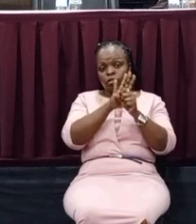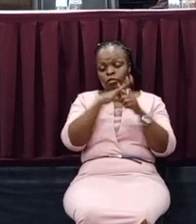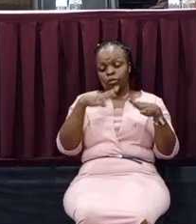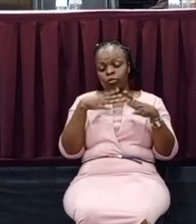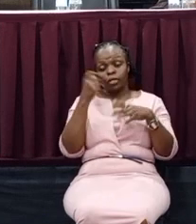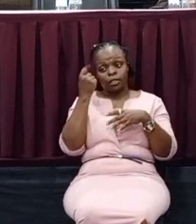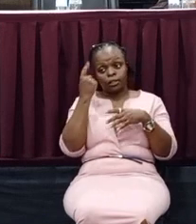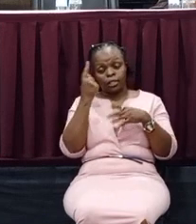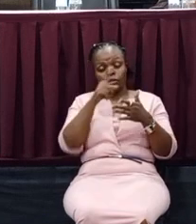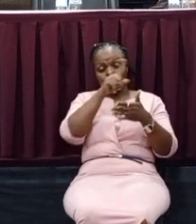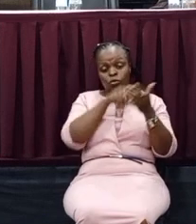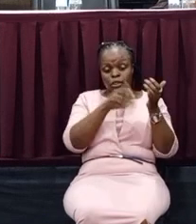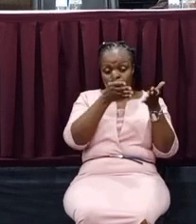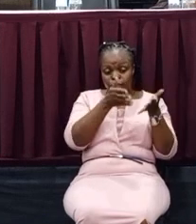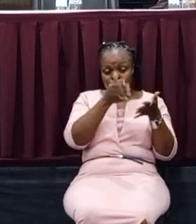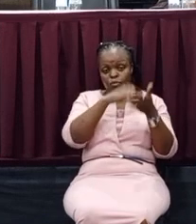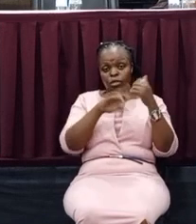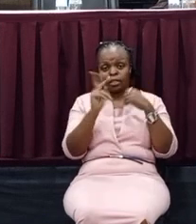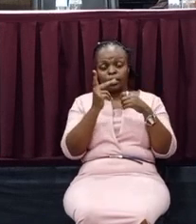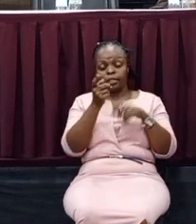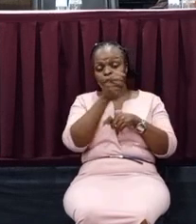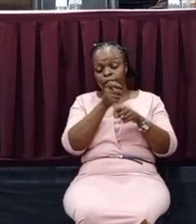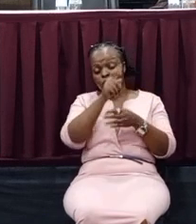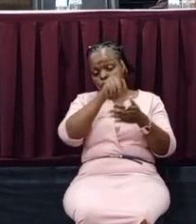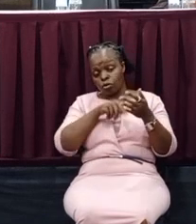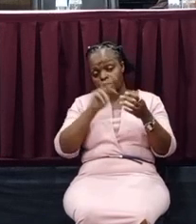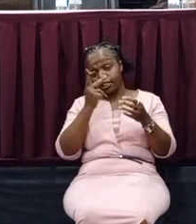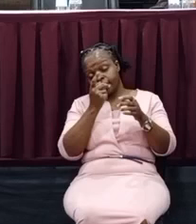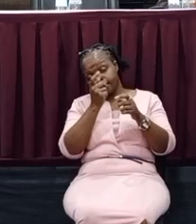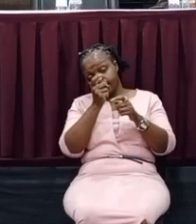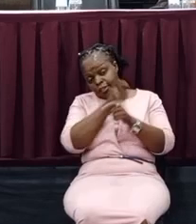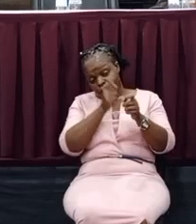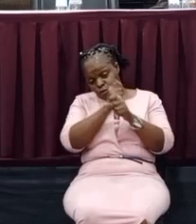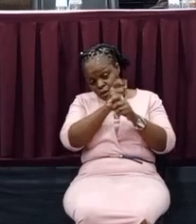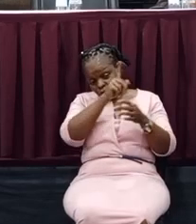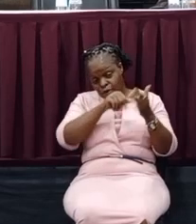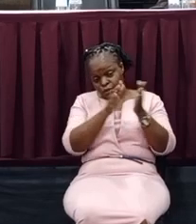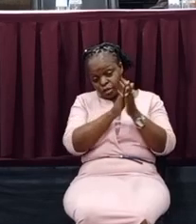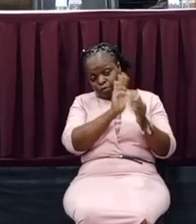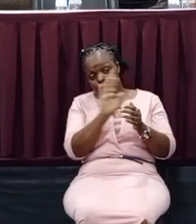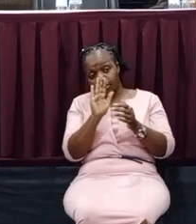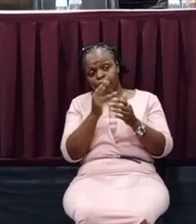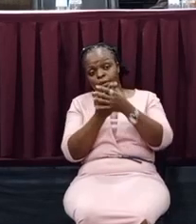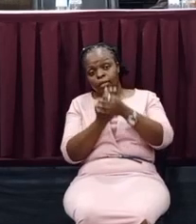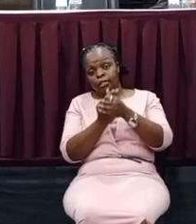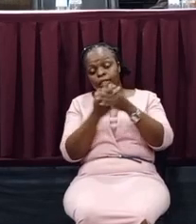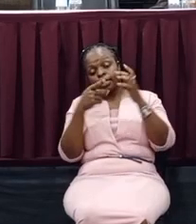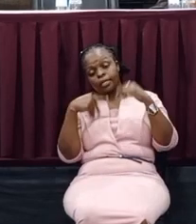available in KEM trade, what KEM trade is doing with its partners. Let's take the message. Please,